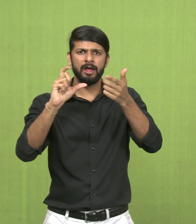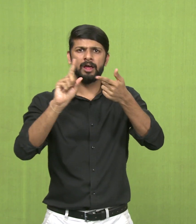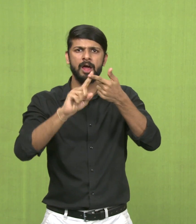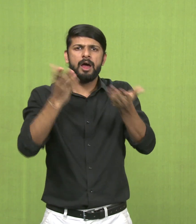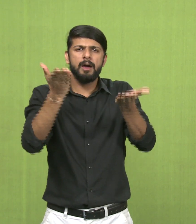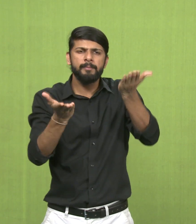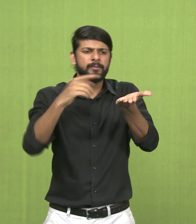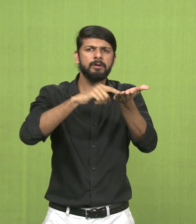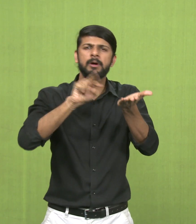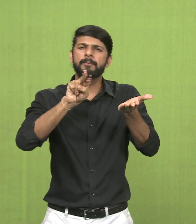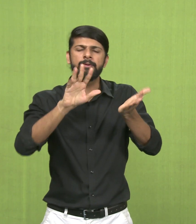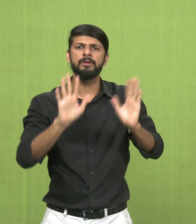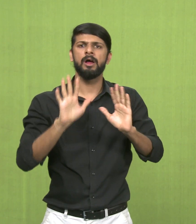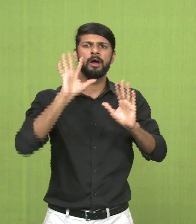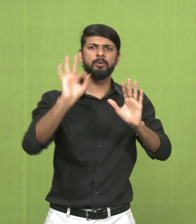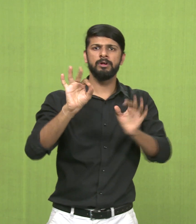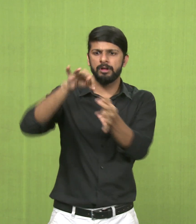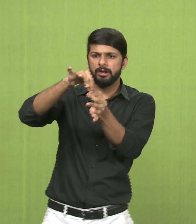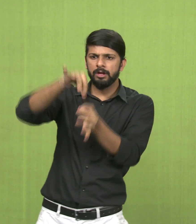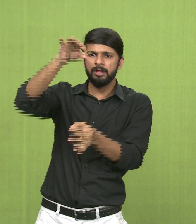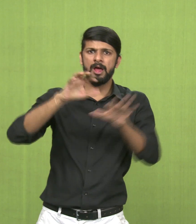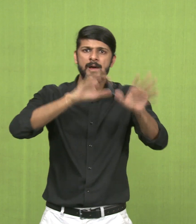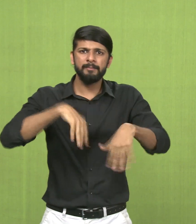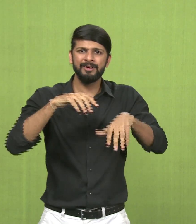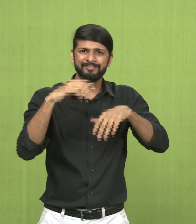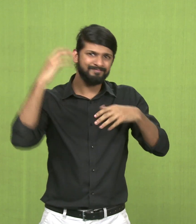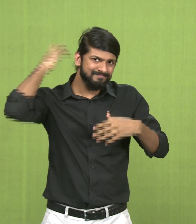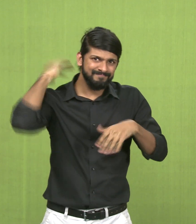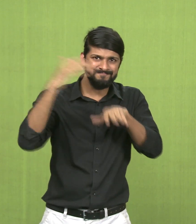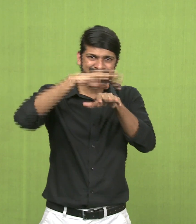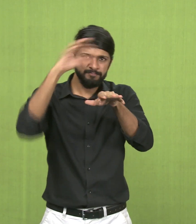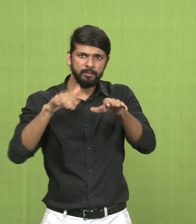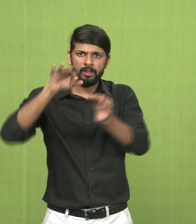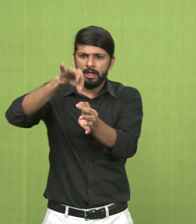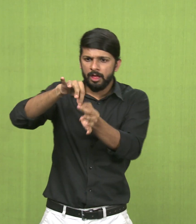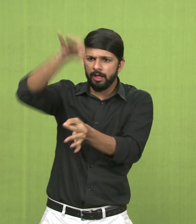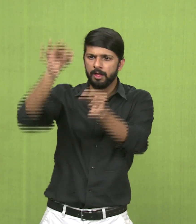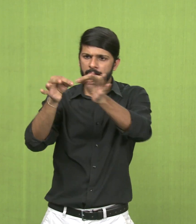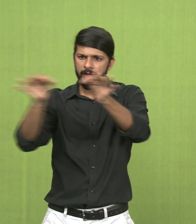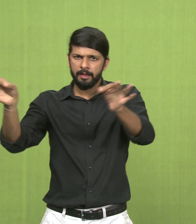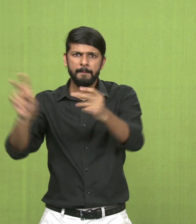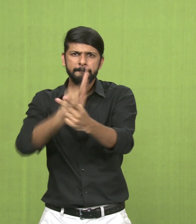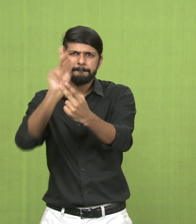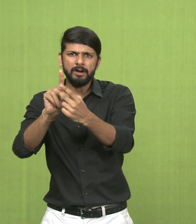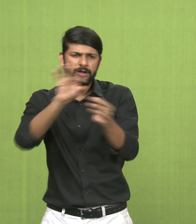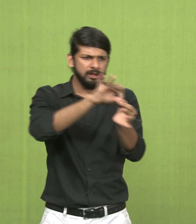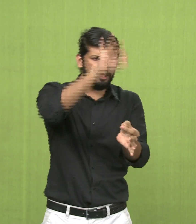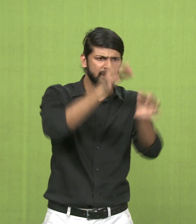balance. Balance. That is, there is balance in the painting in terms of the size and shape